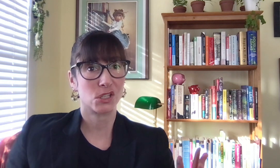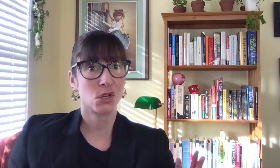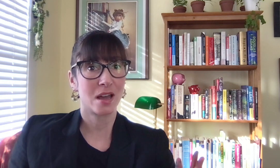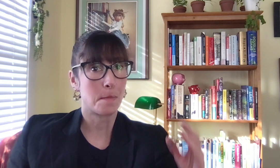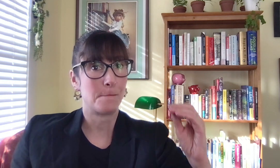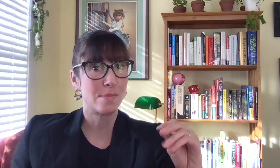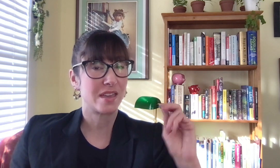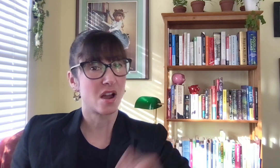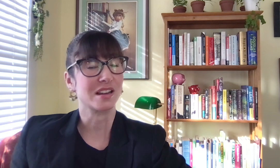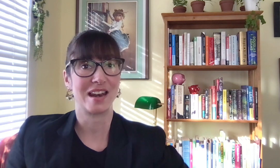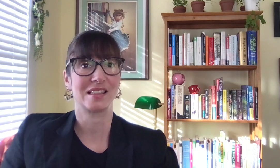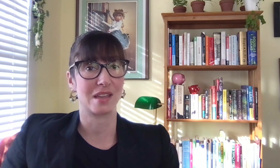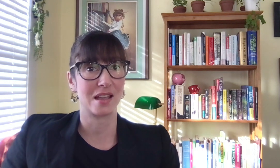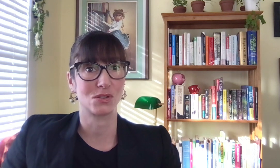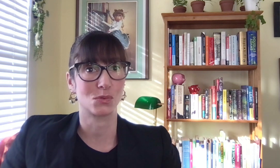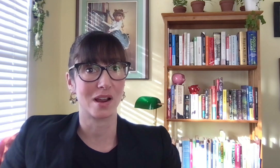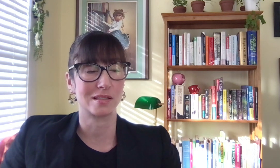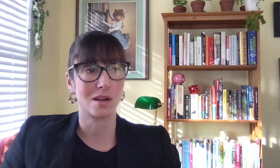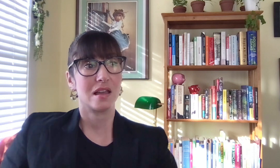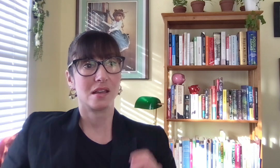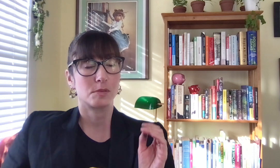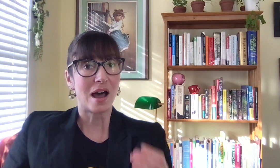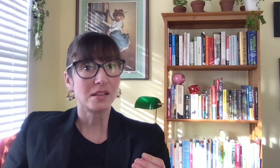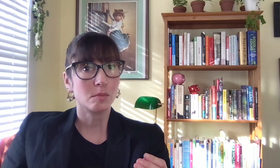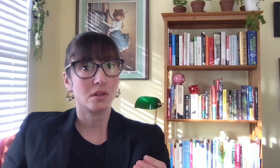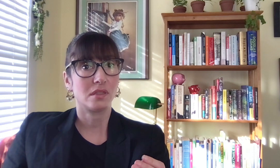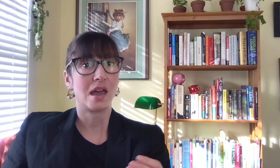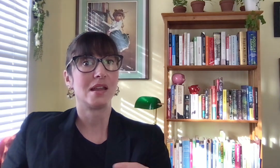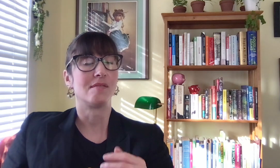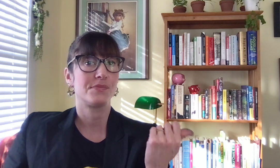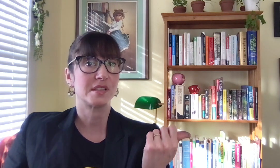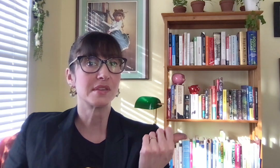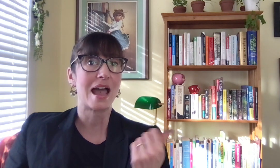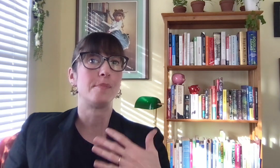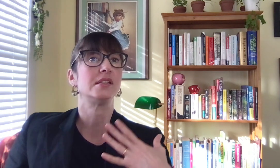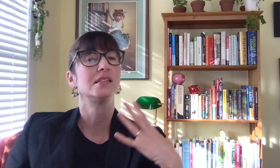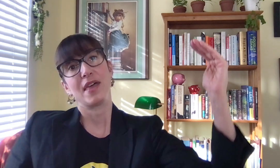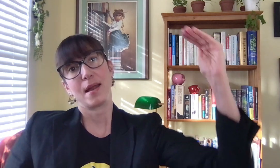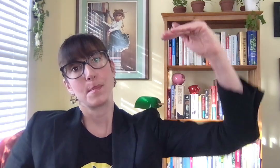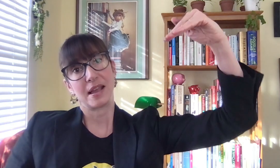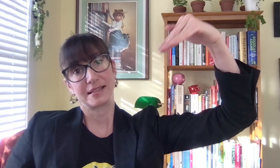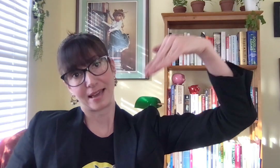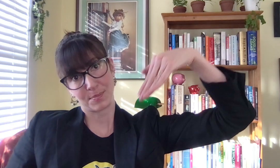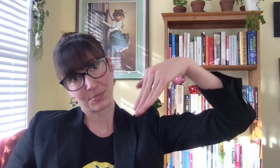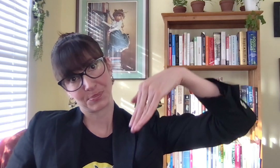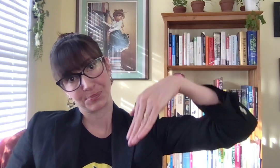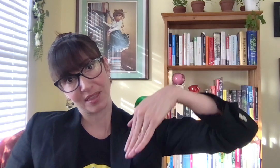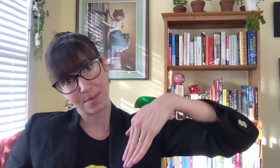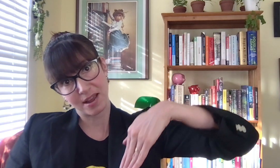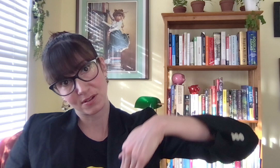turns out maybe they aren't getting the answers right. So it's possible that if something happens that makes them not pay their